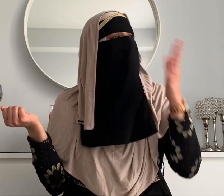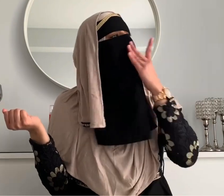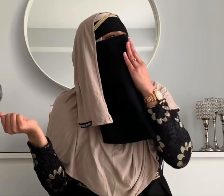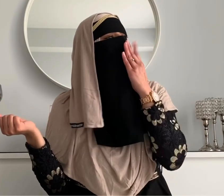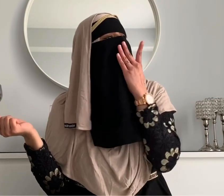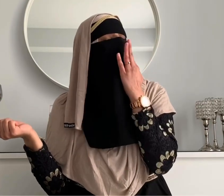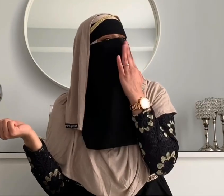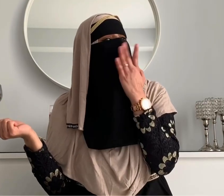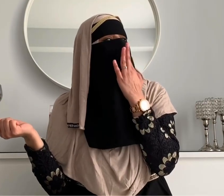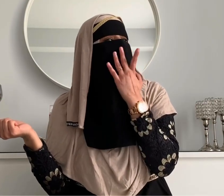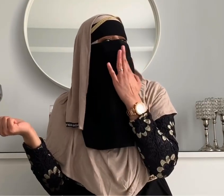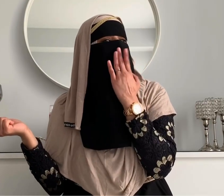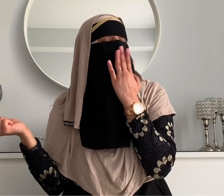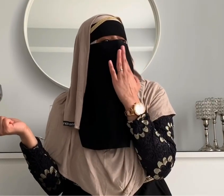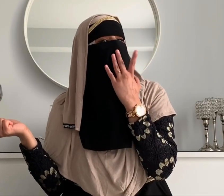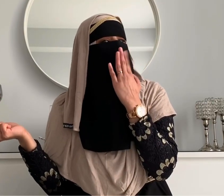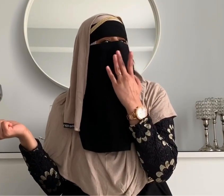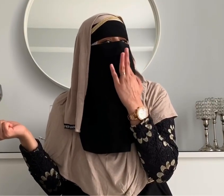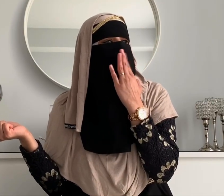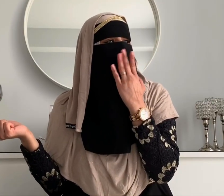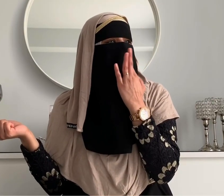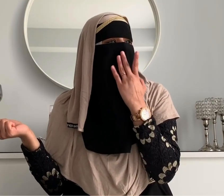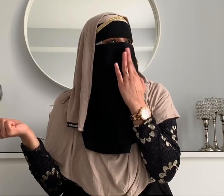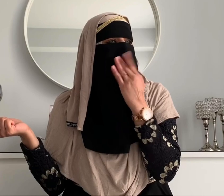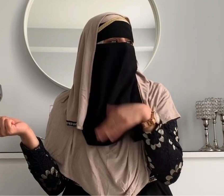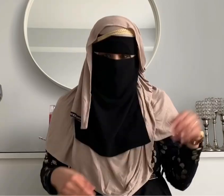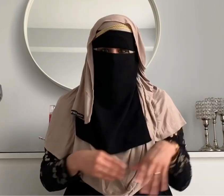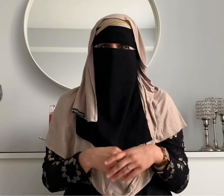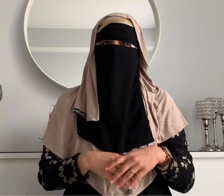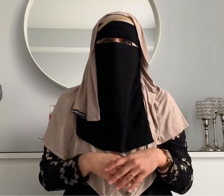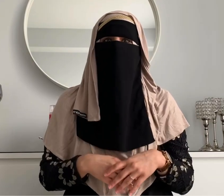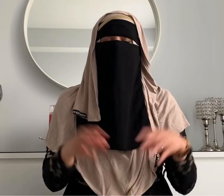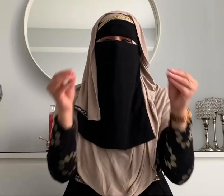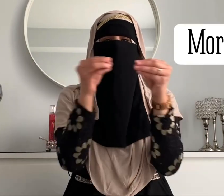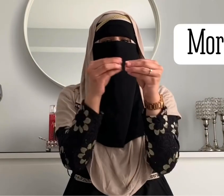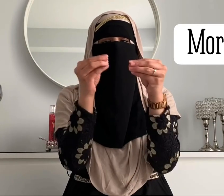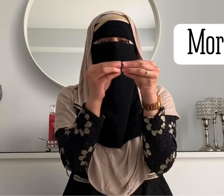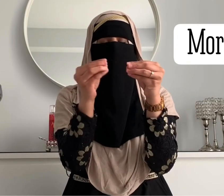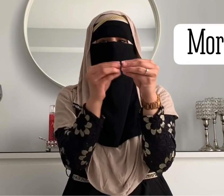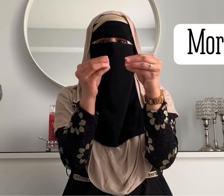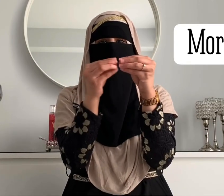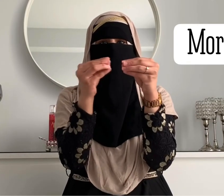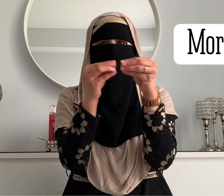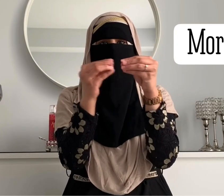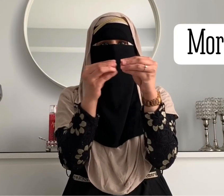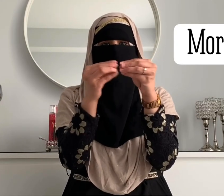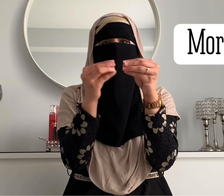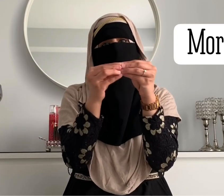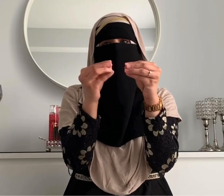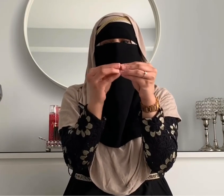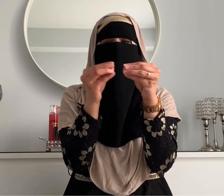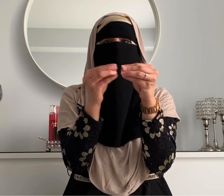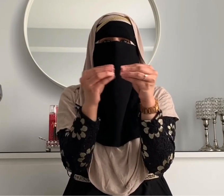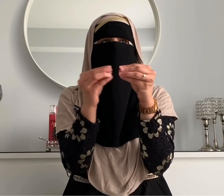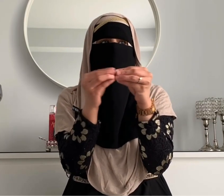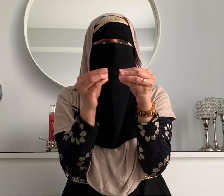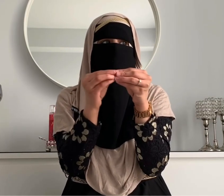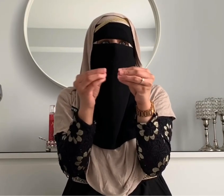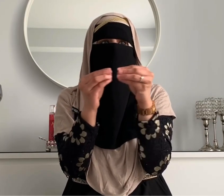this for when she wants her water another sign is more like i want more more grapes